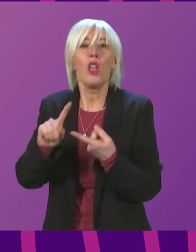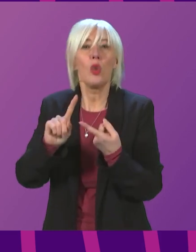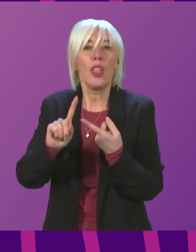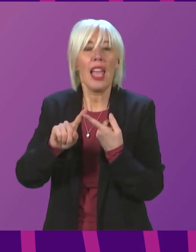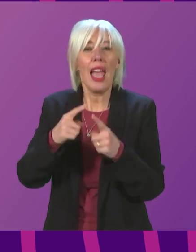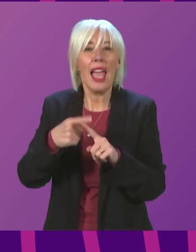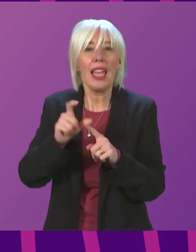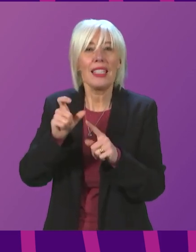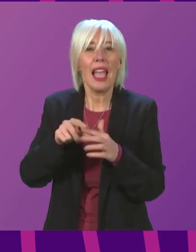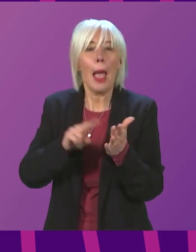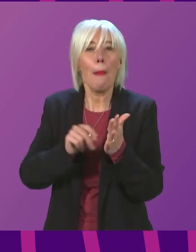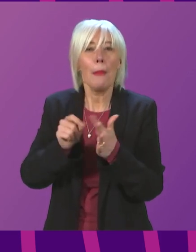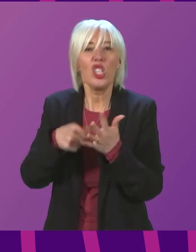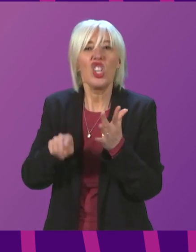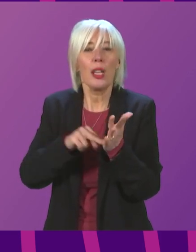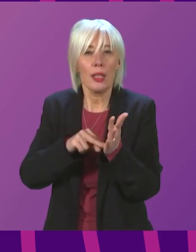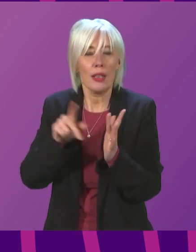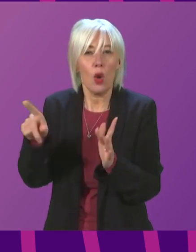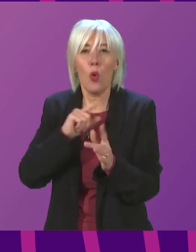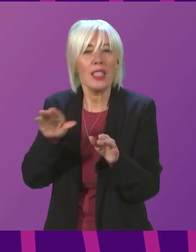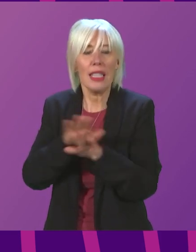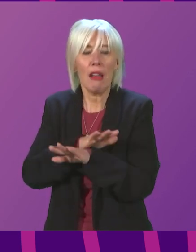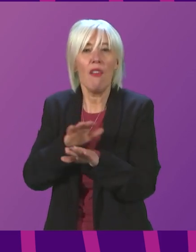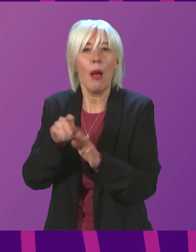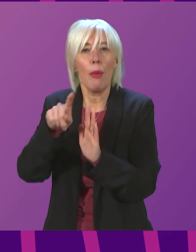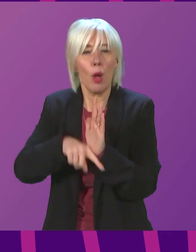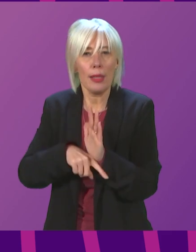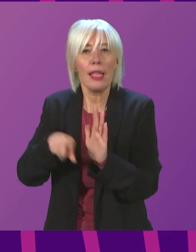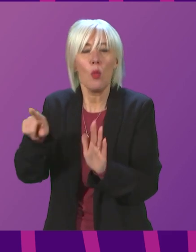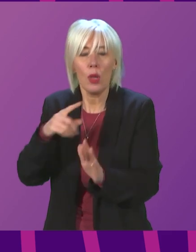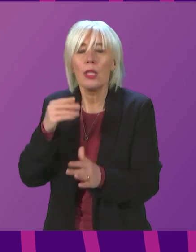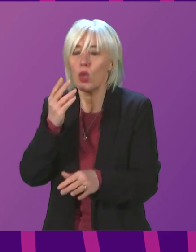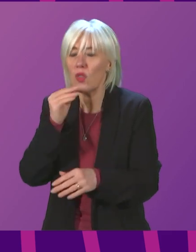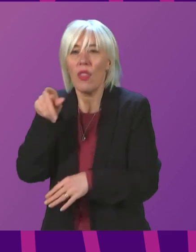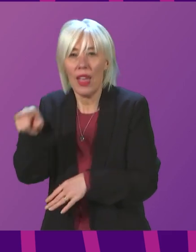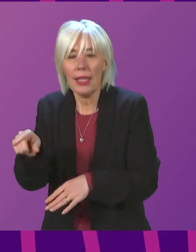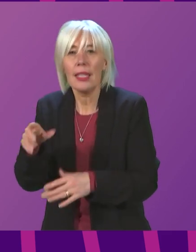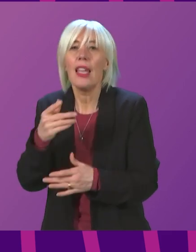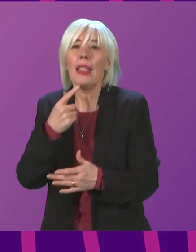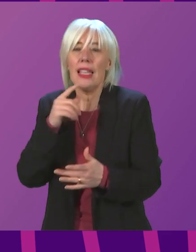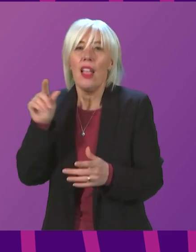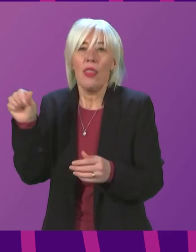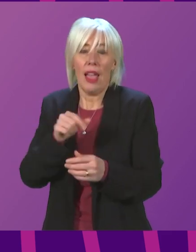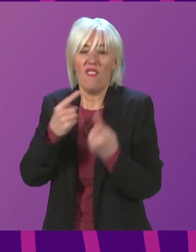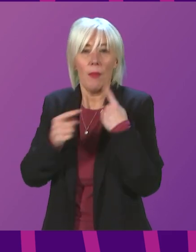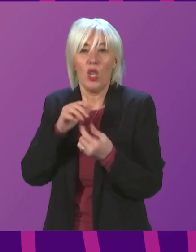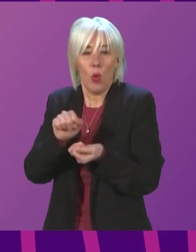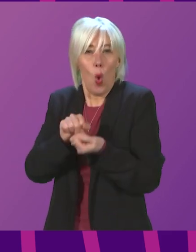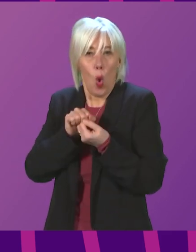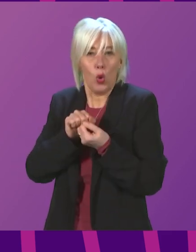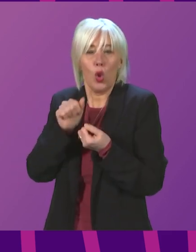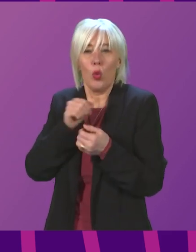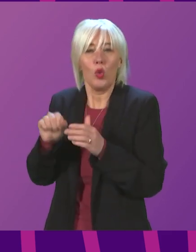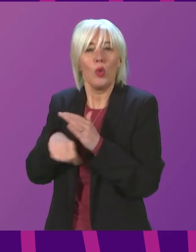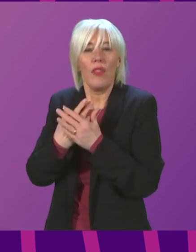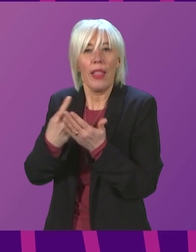development of government policy, was applicable. accepted that this information was intended to assist in developing policy